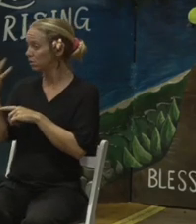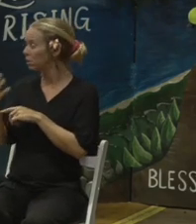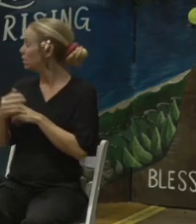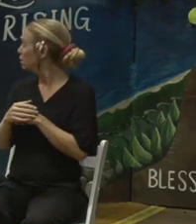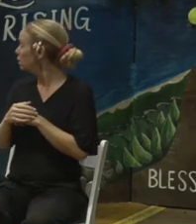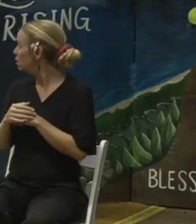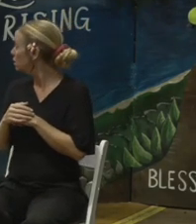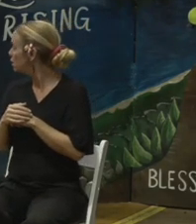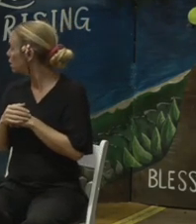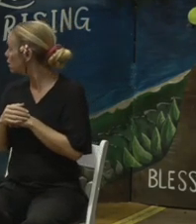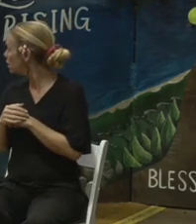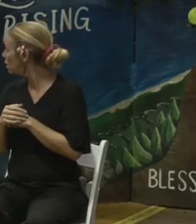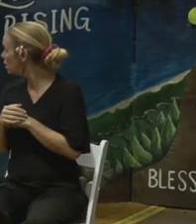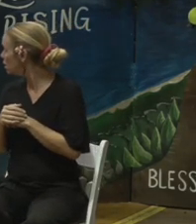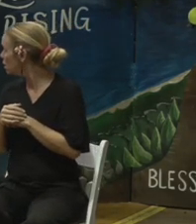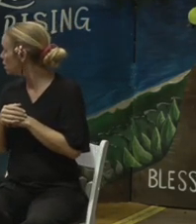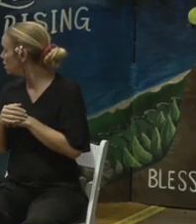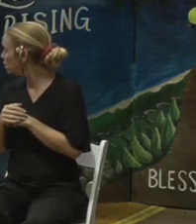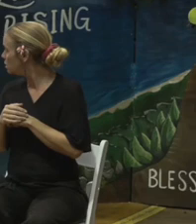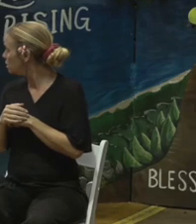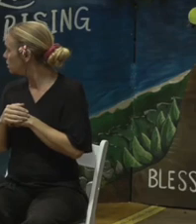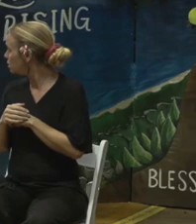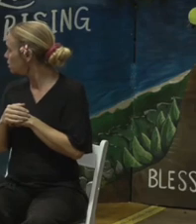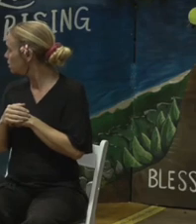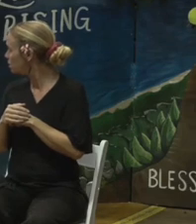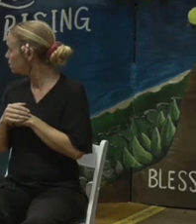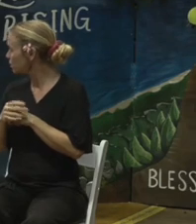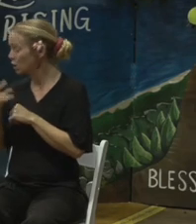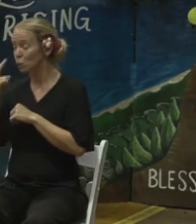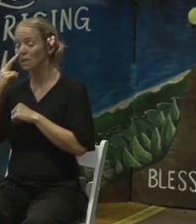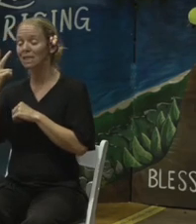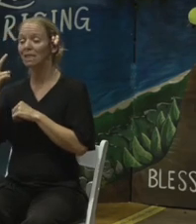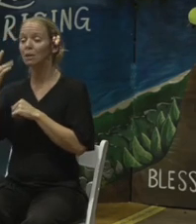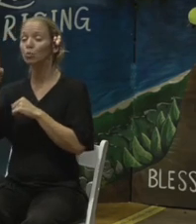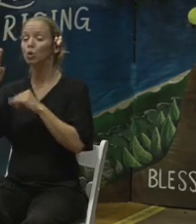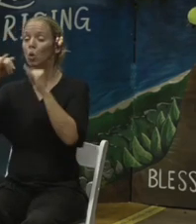blue are the different sites that we looked at for a total of eight sites.